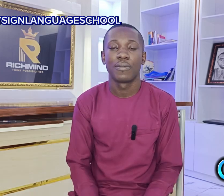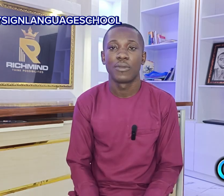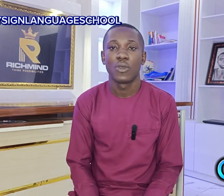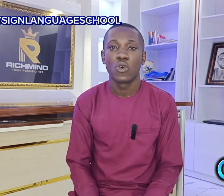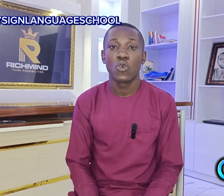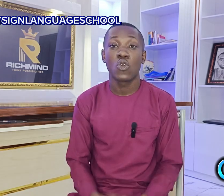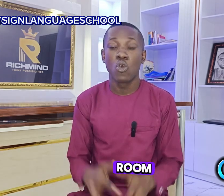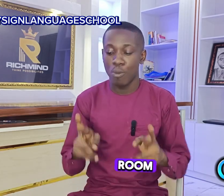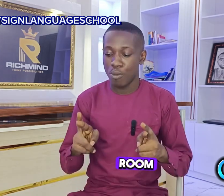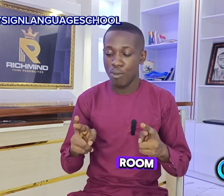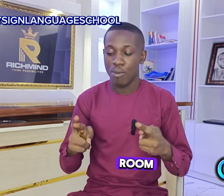room